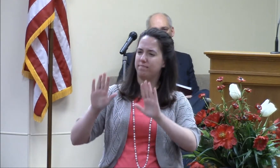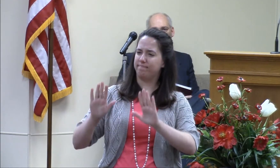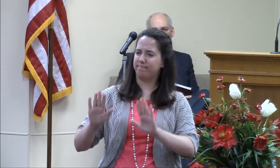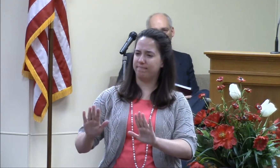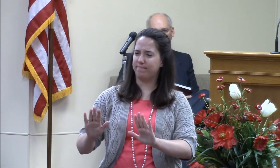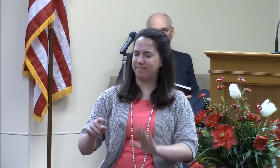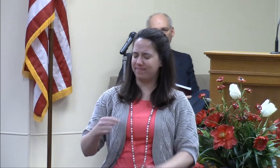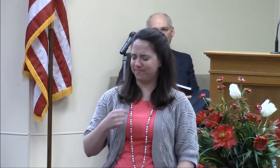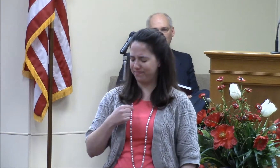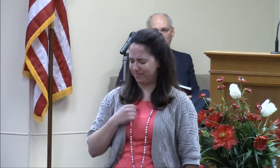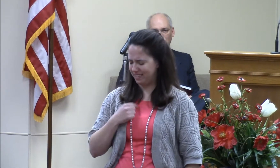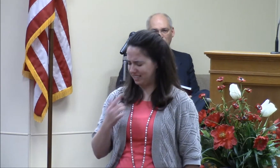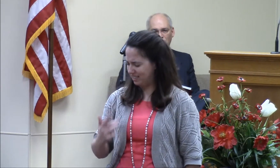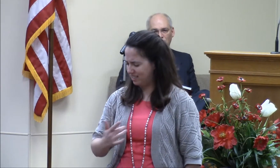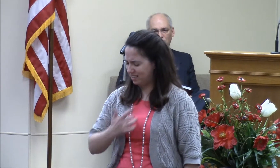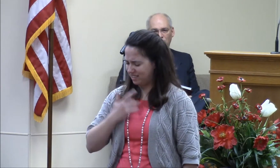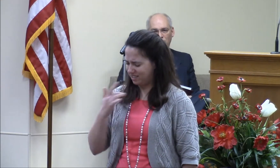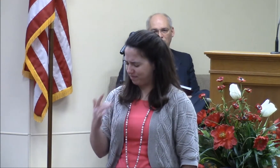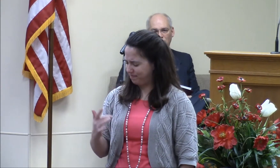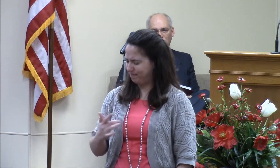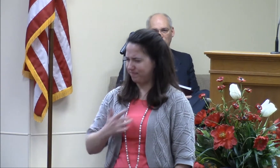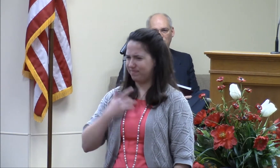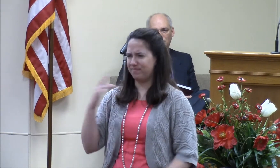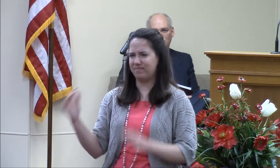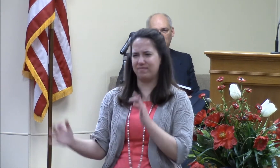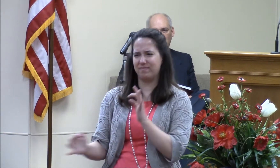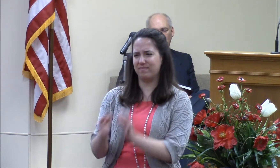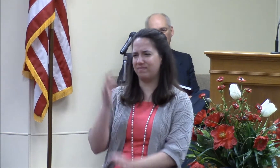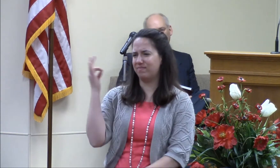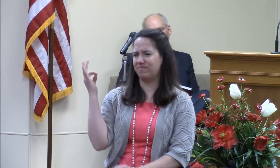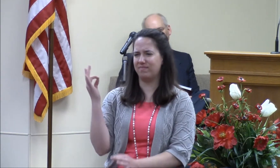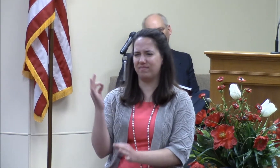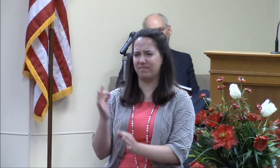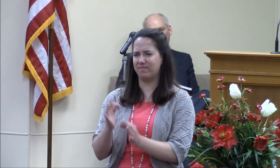I felt so worthy and worthy